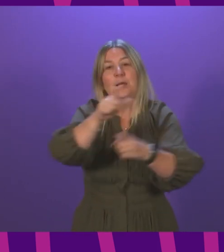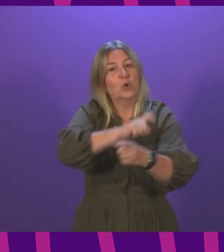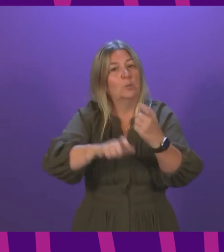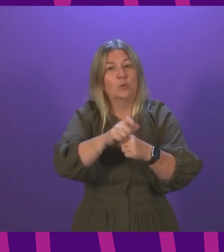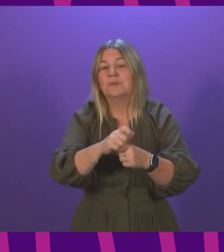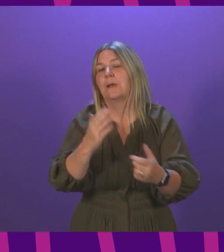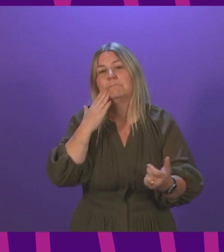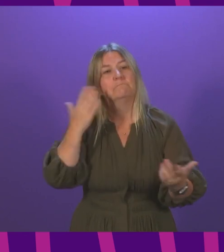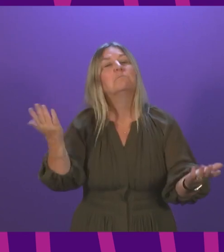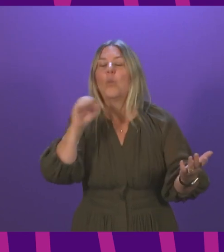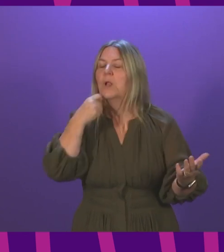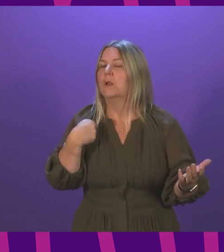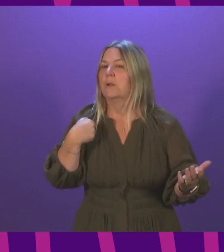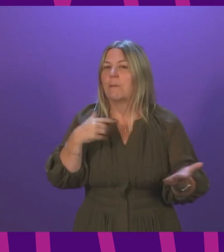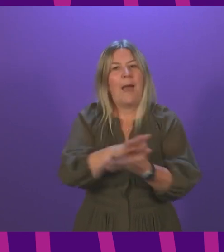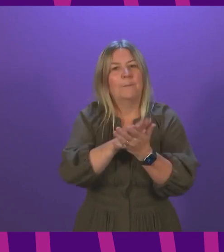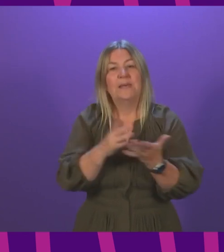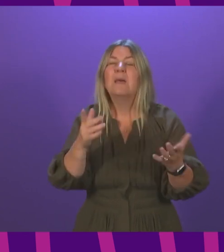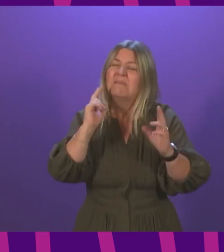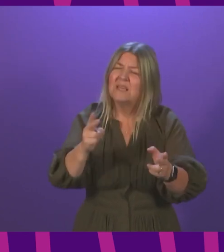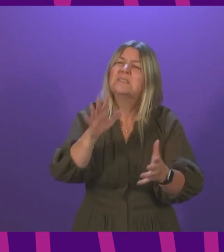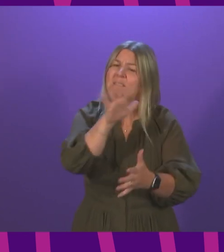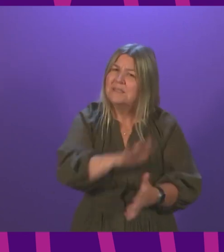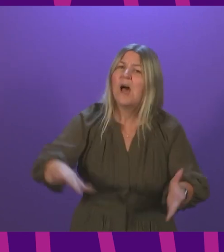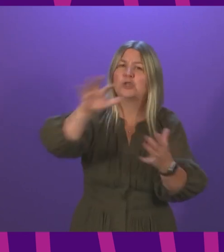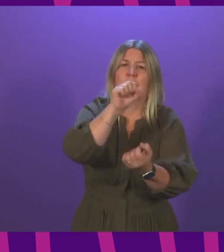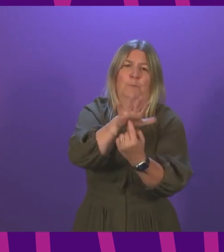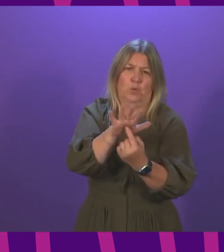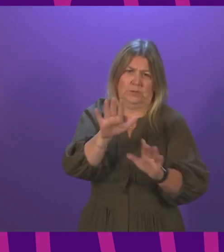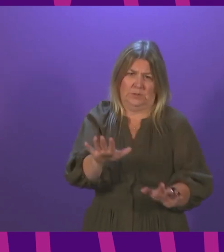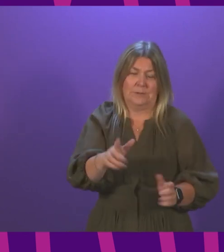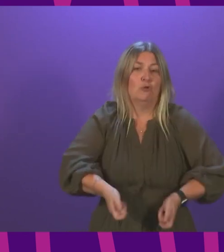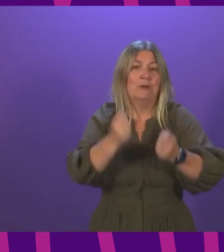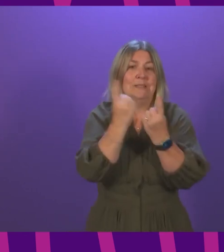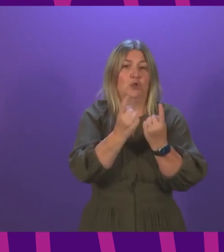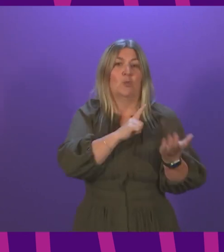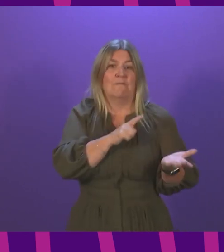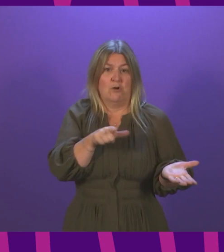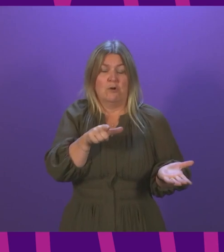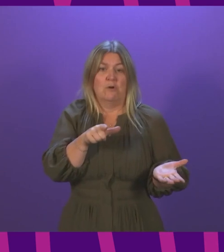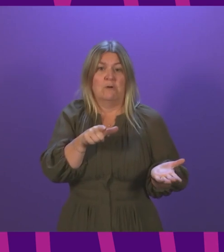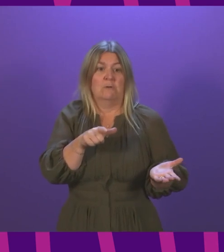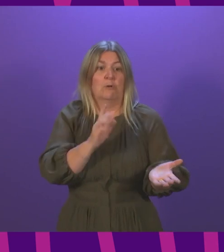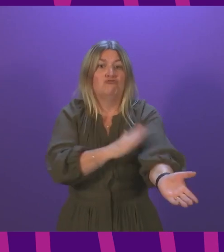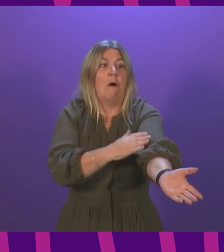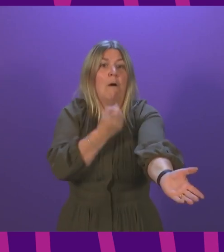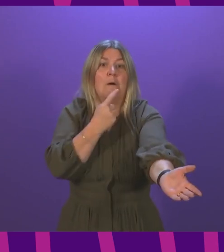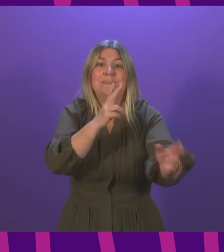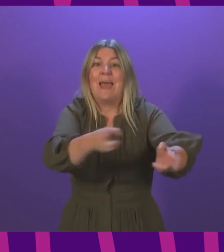anywhere at any time because this is an issue of national importance. I am raising the issue about drugs deaths today because of the